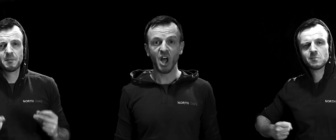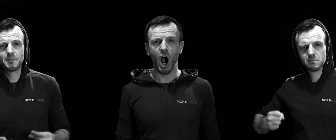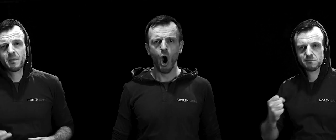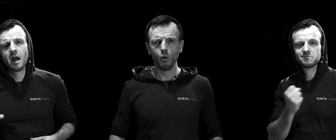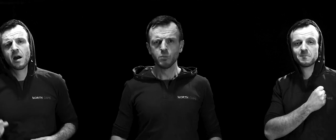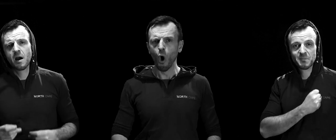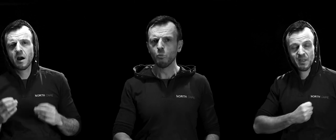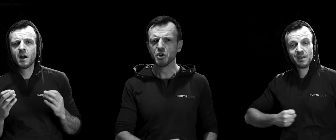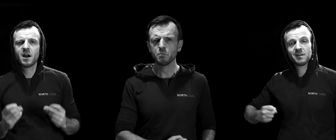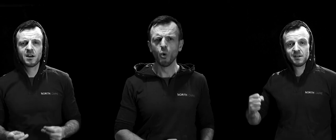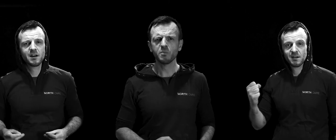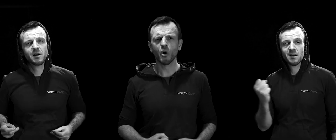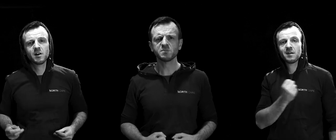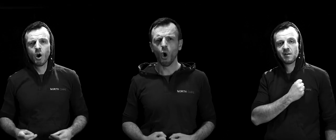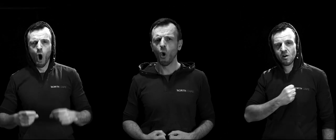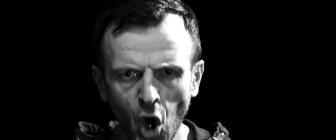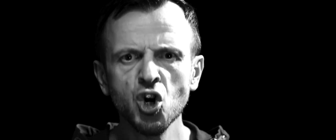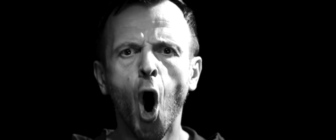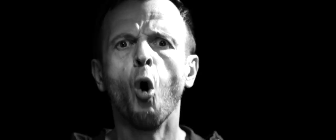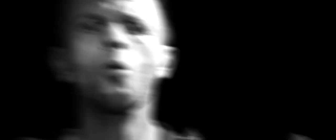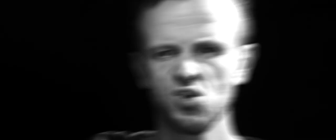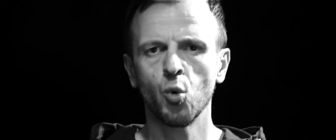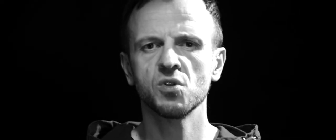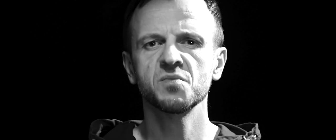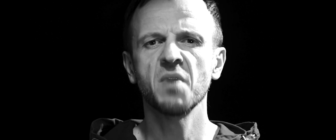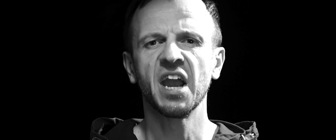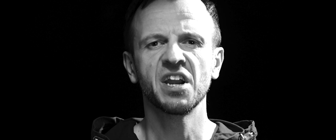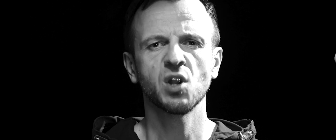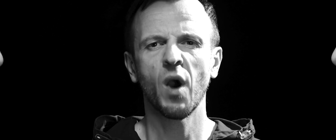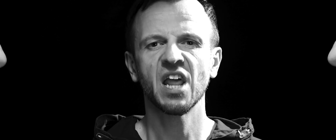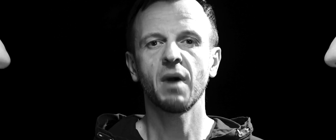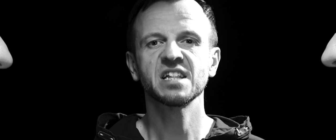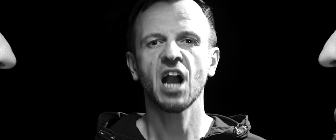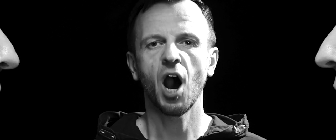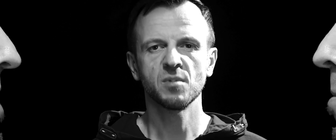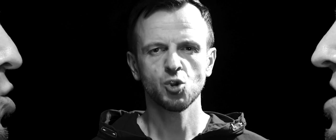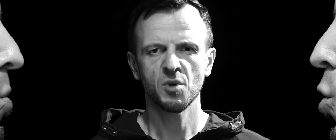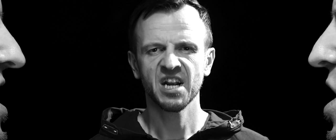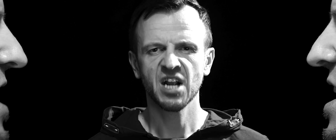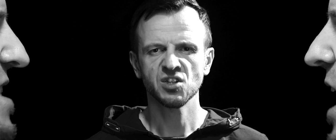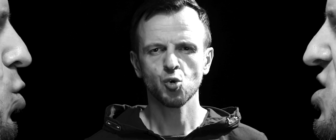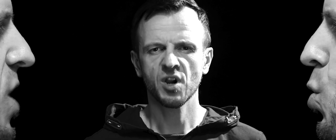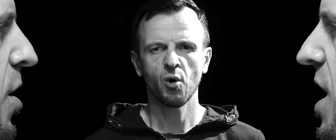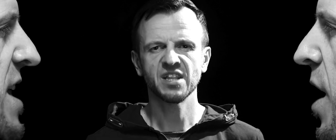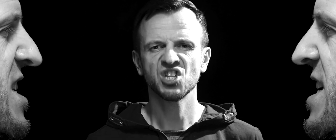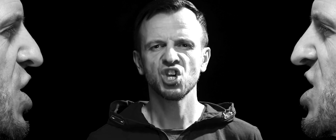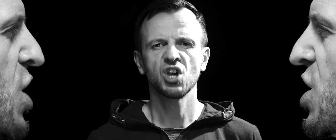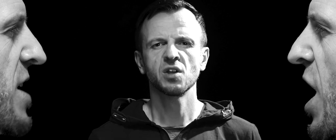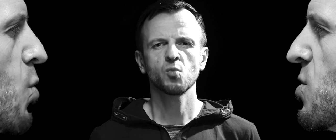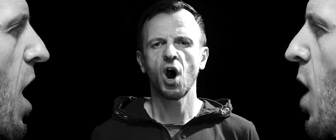down, blow me bully boys blow. Soon may the weatherman come, to bring us sugar and tea and